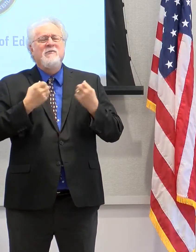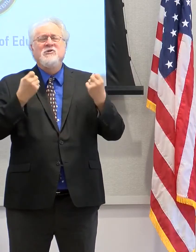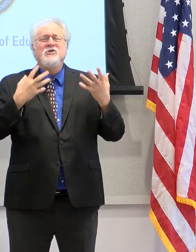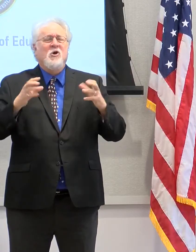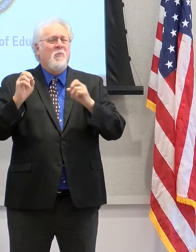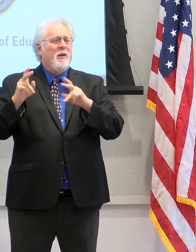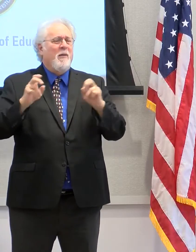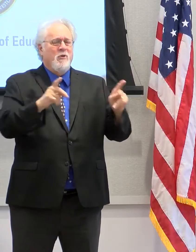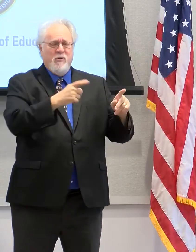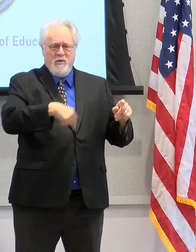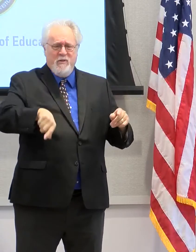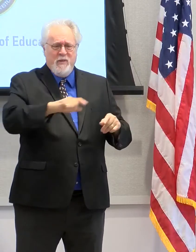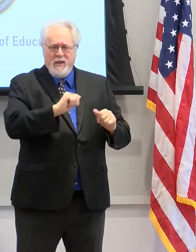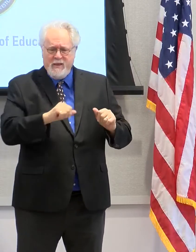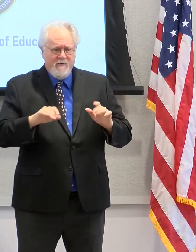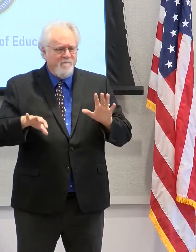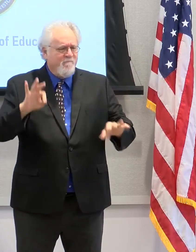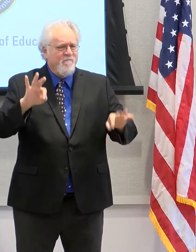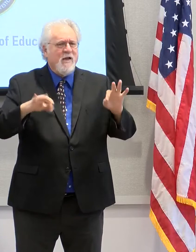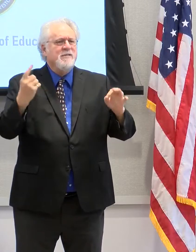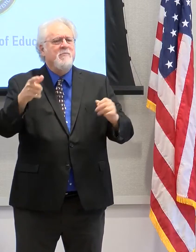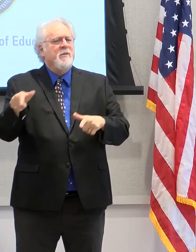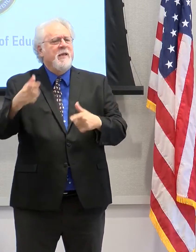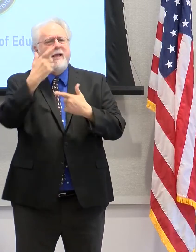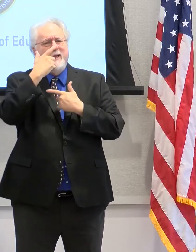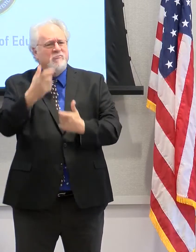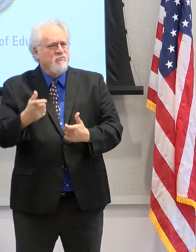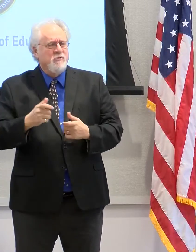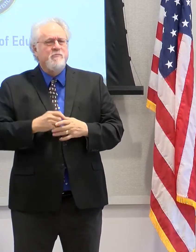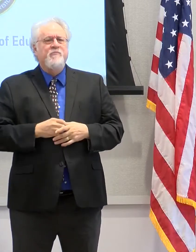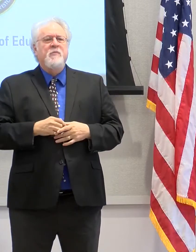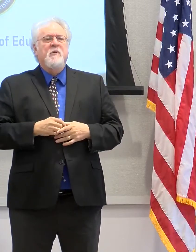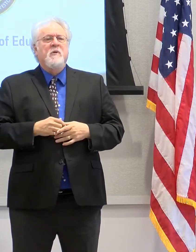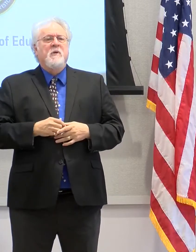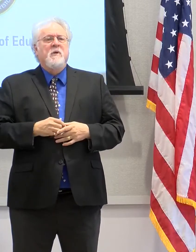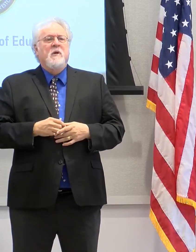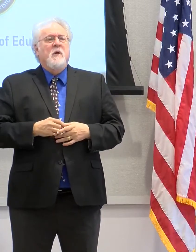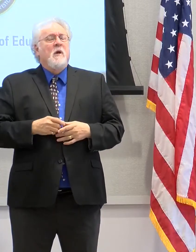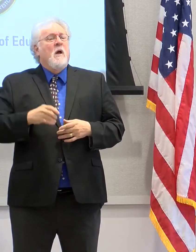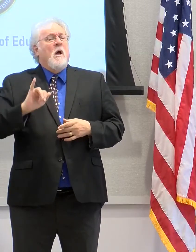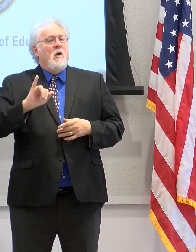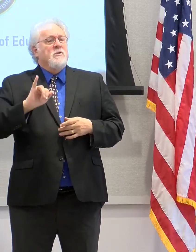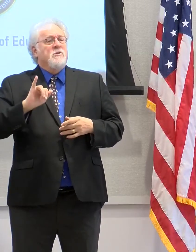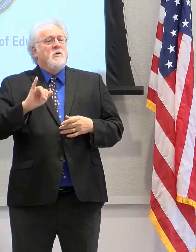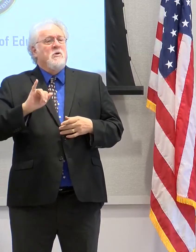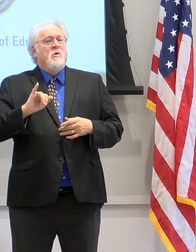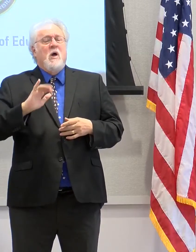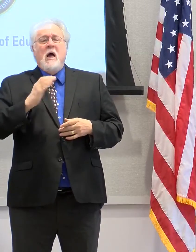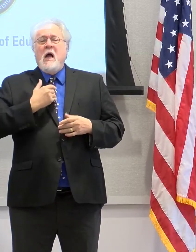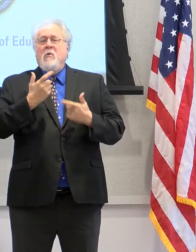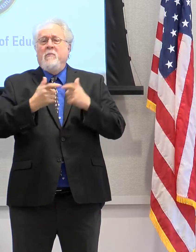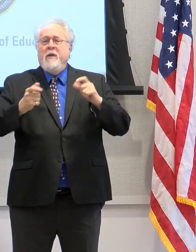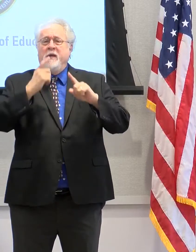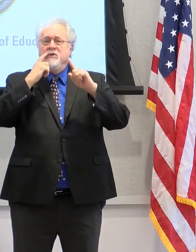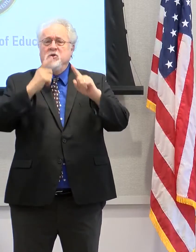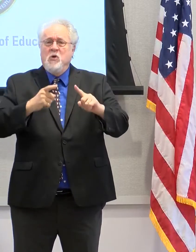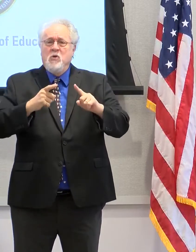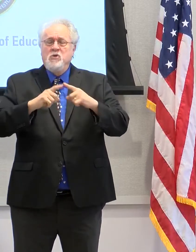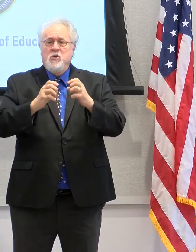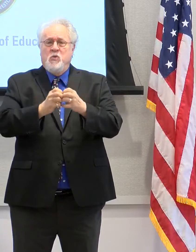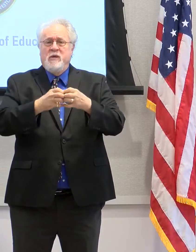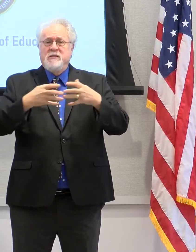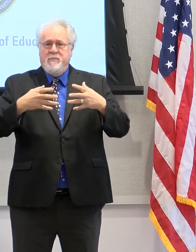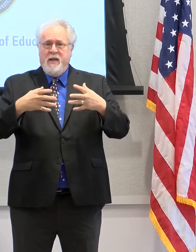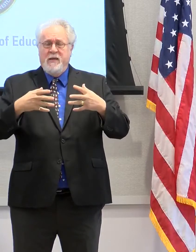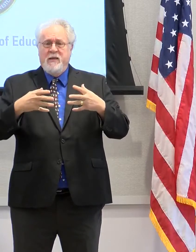that really they can find a niche or something that they're interested in everywhere. In addition to that, one of our biggest goals has been expanding